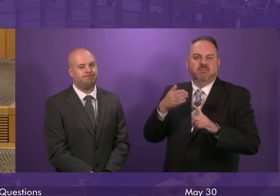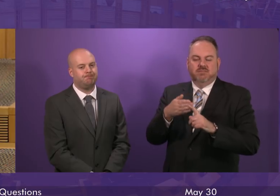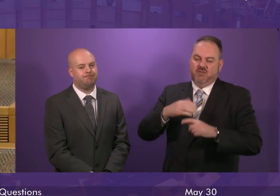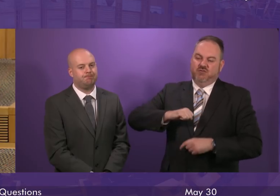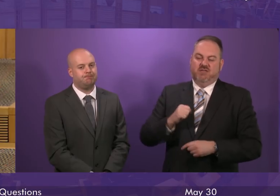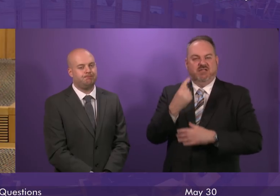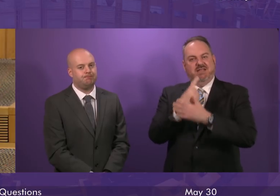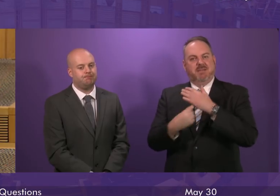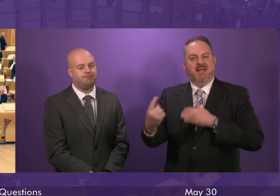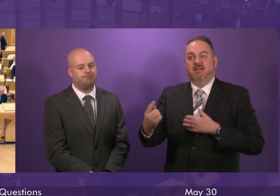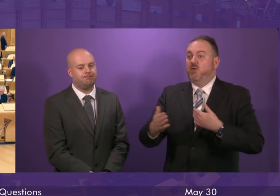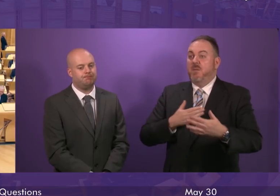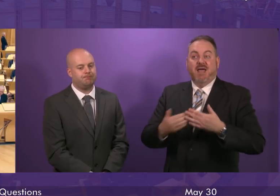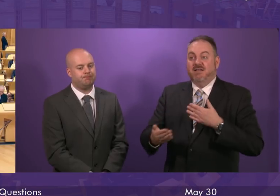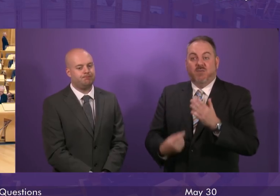matter what happens?